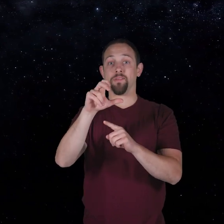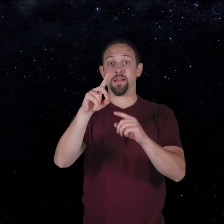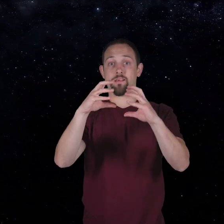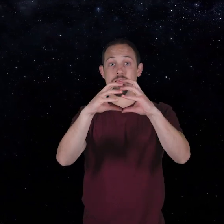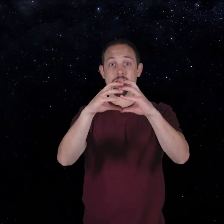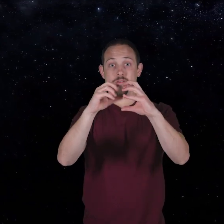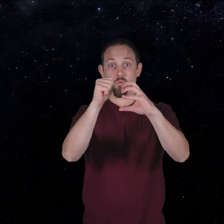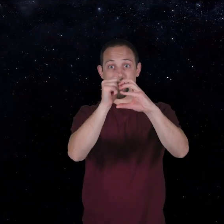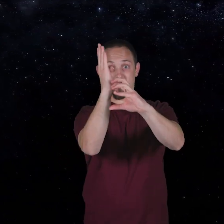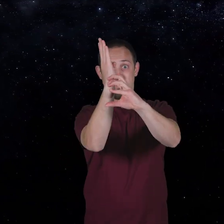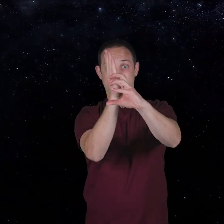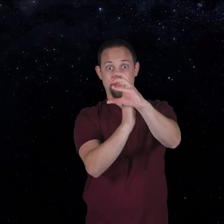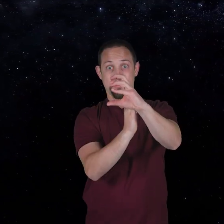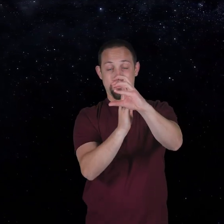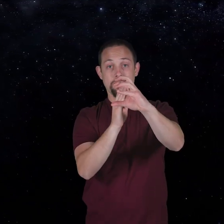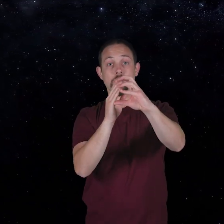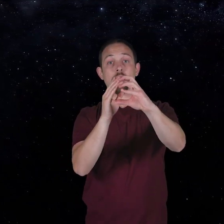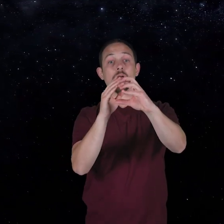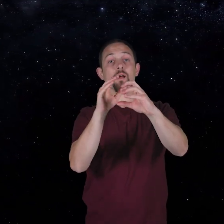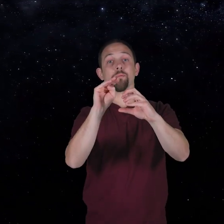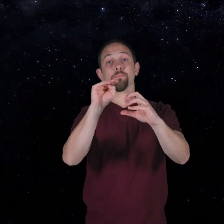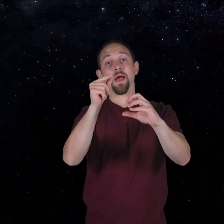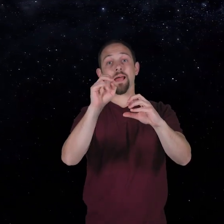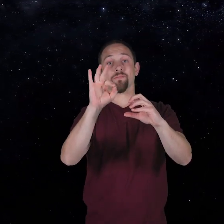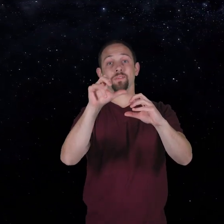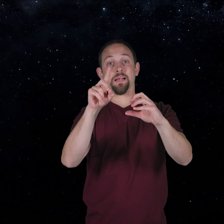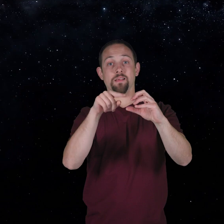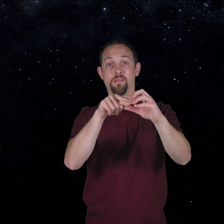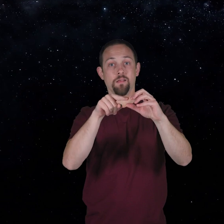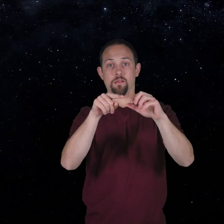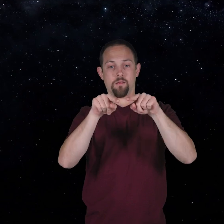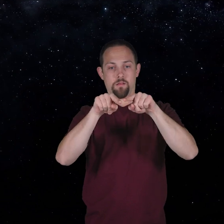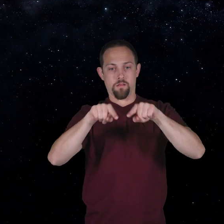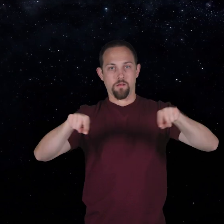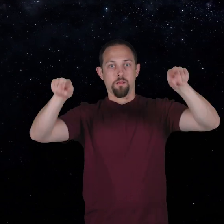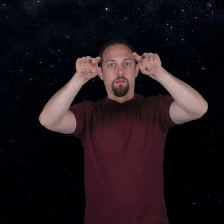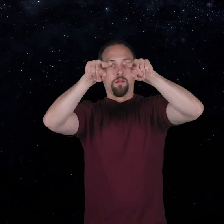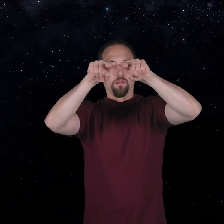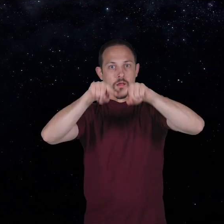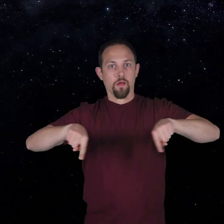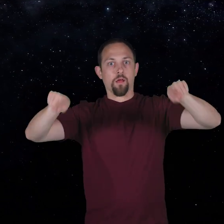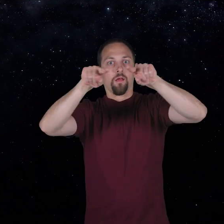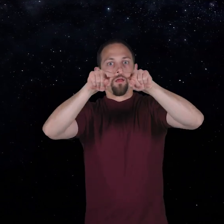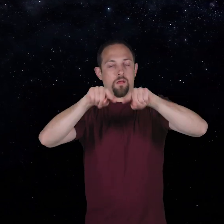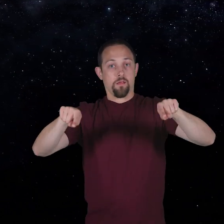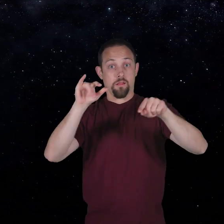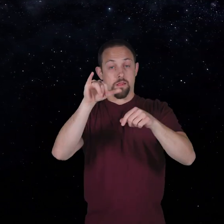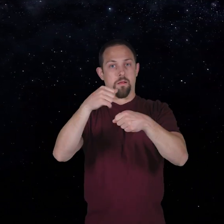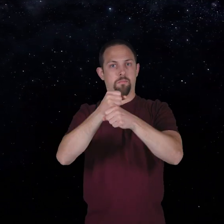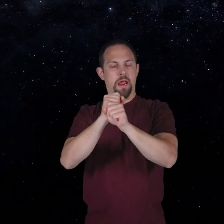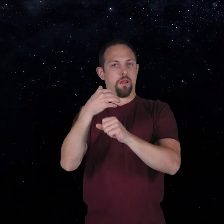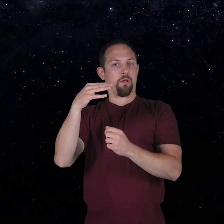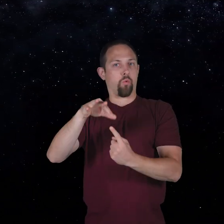this planet's magnetic field is tilted and offset from its center. This creates unusual energy and radiation patterns.